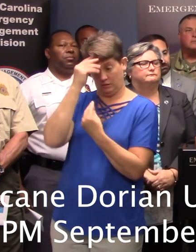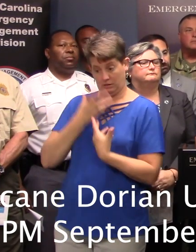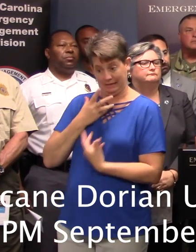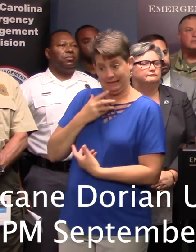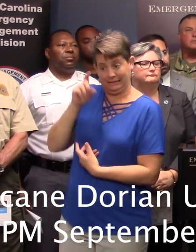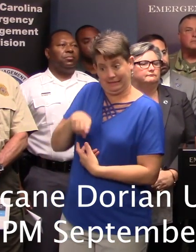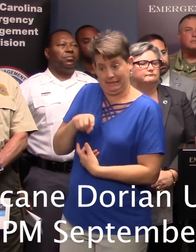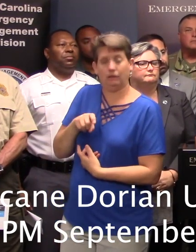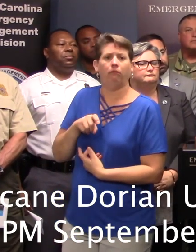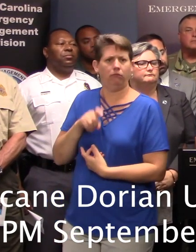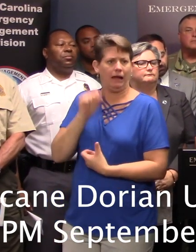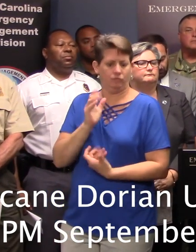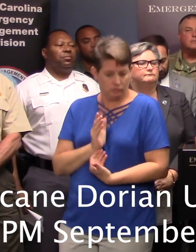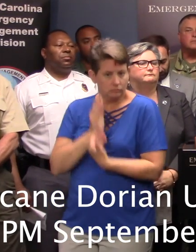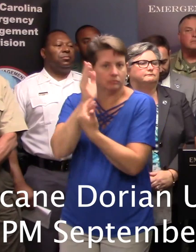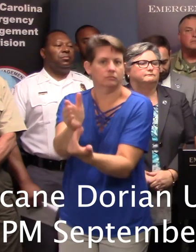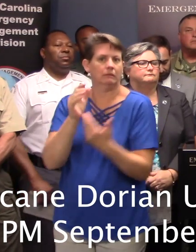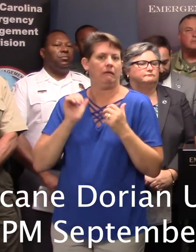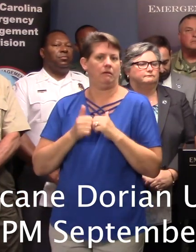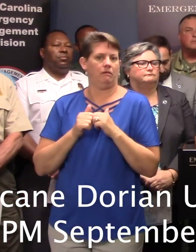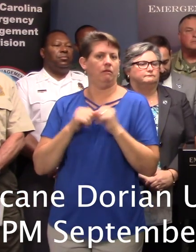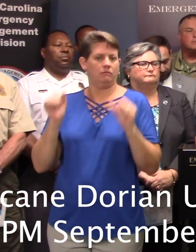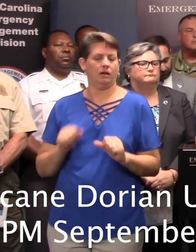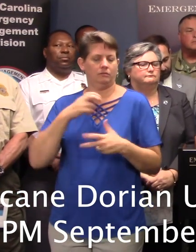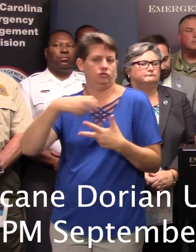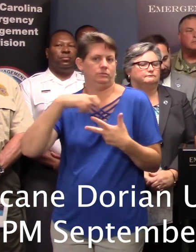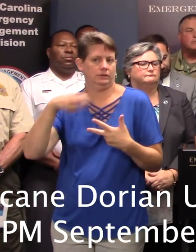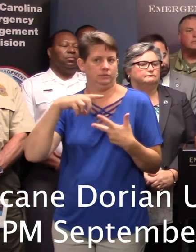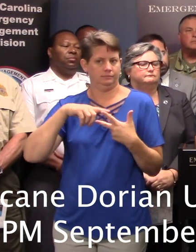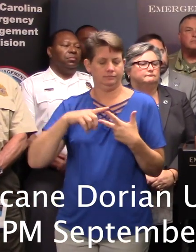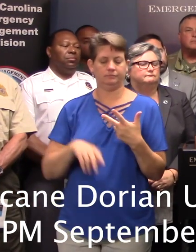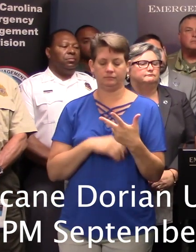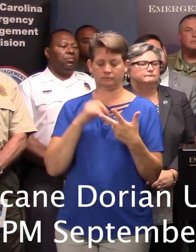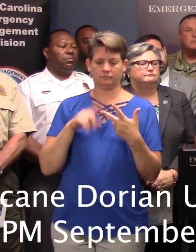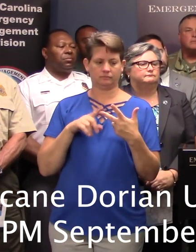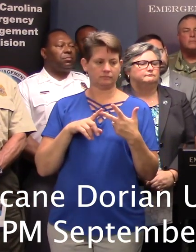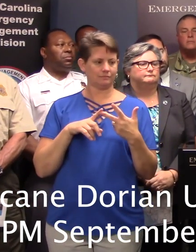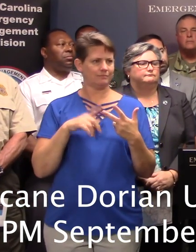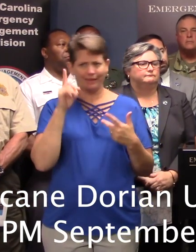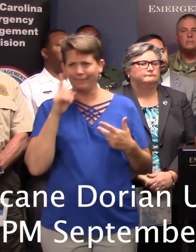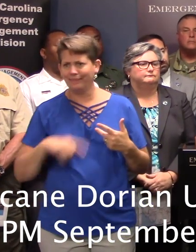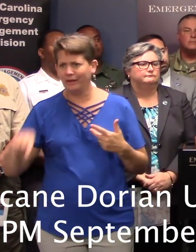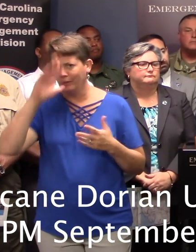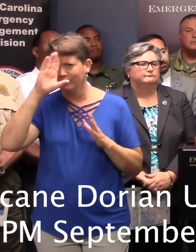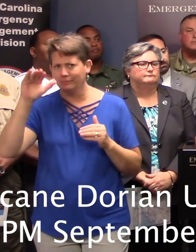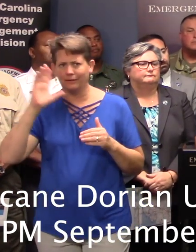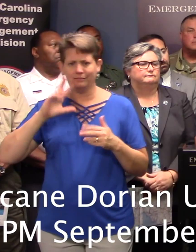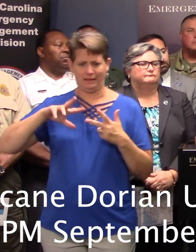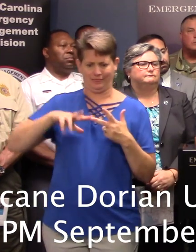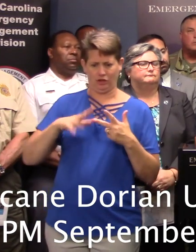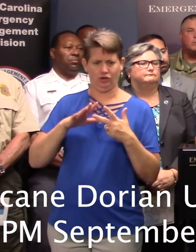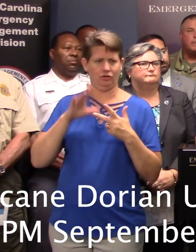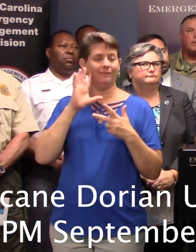we're going to have to have an ability to get into the impacted area. So that's very critical. And then I don't think it comes as any surprise, the energy